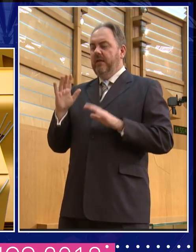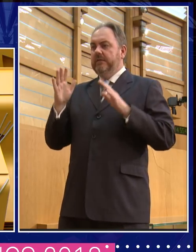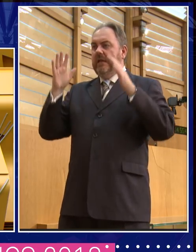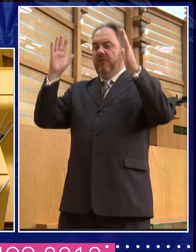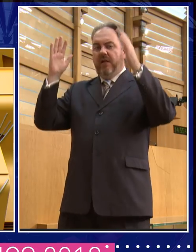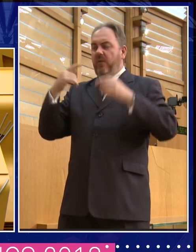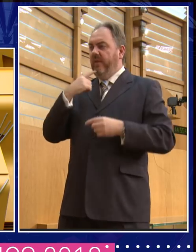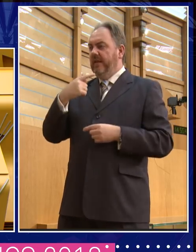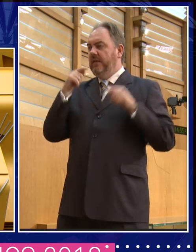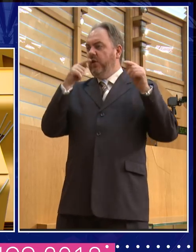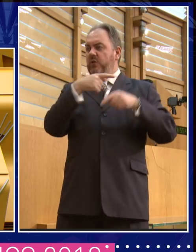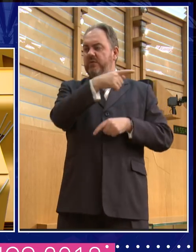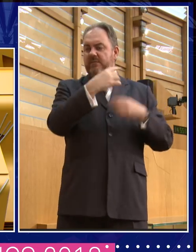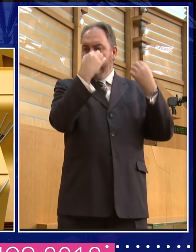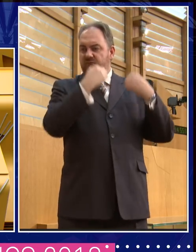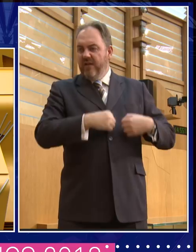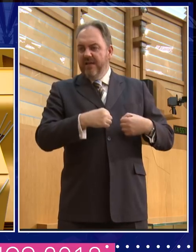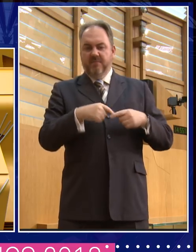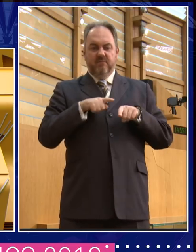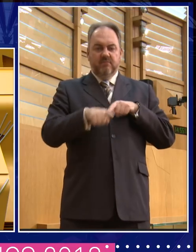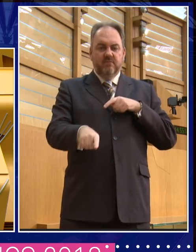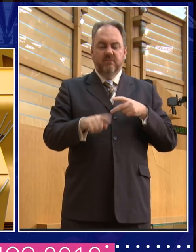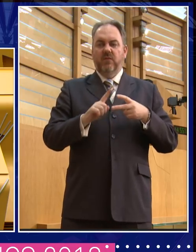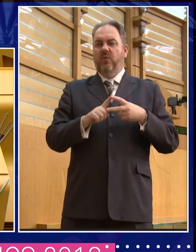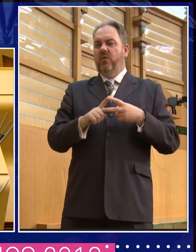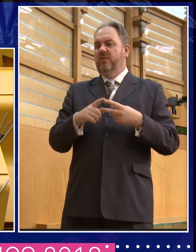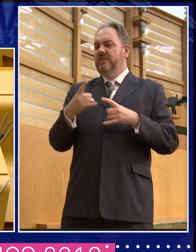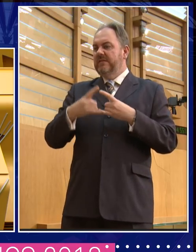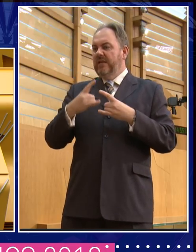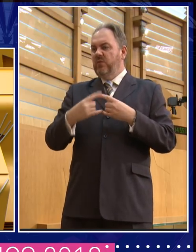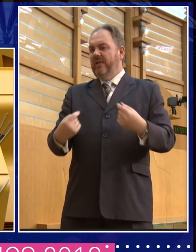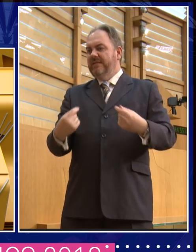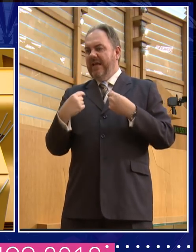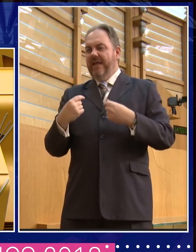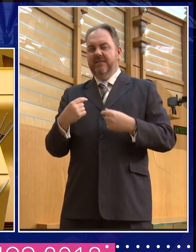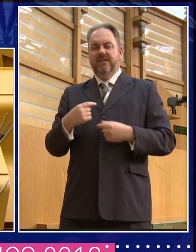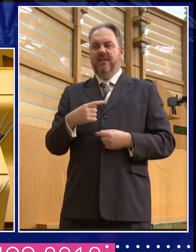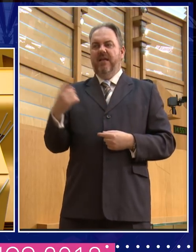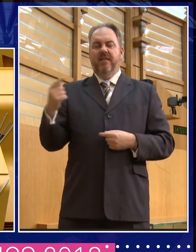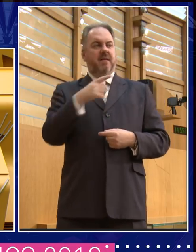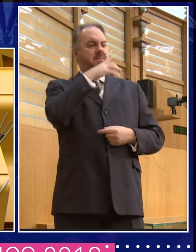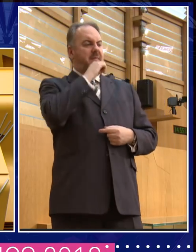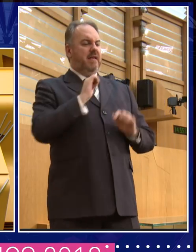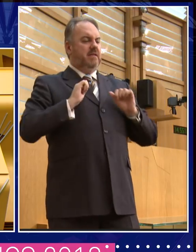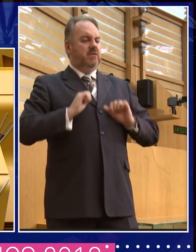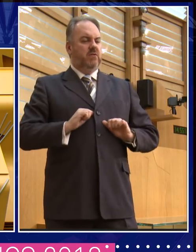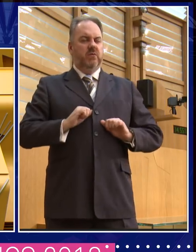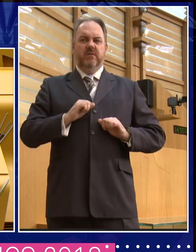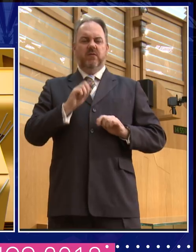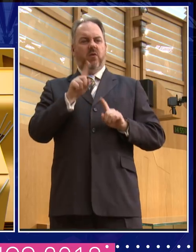confronting, um, confronting these, uh, these, like these men in suits and, um, and how they were